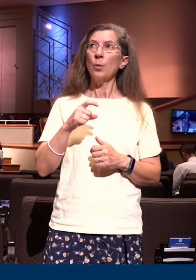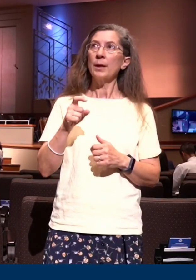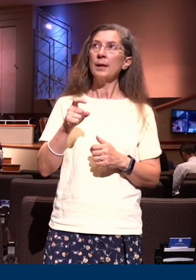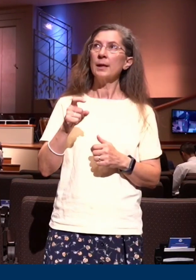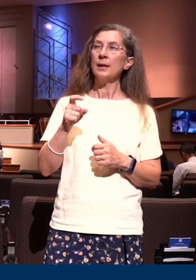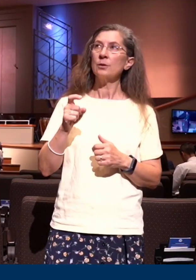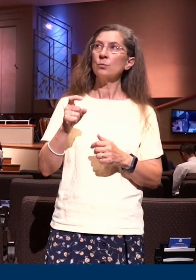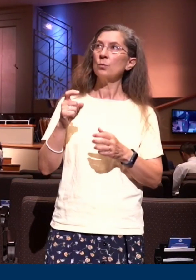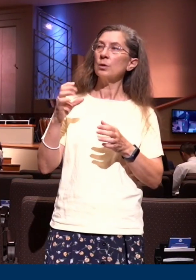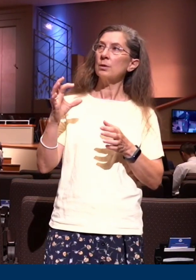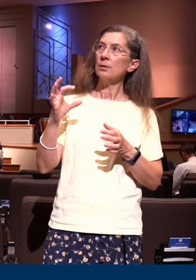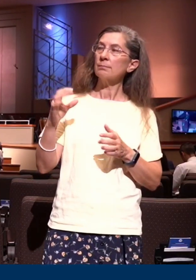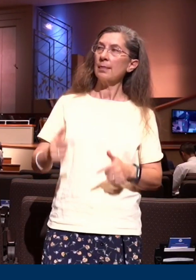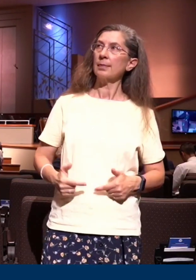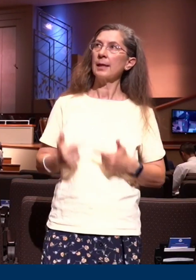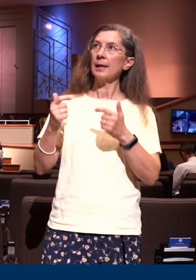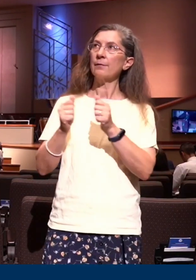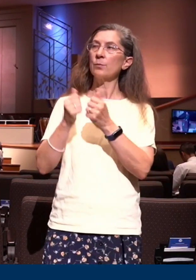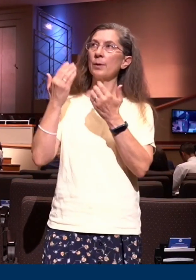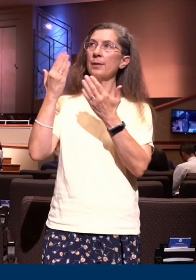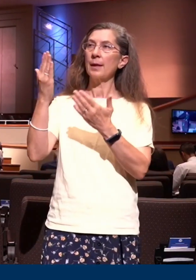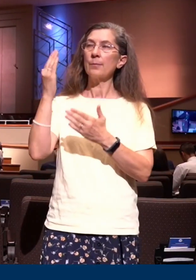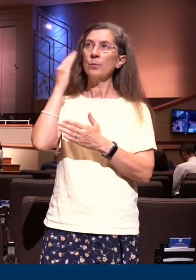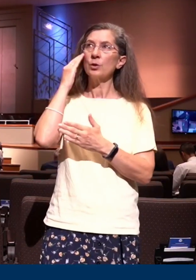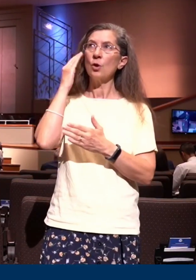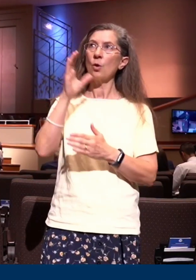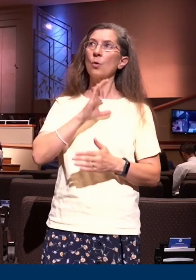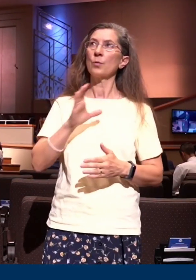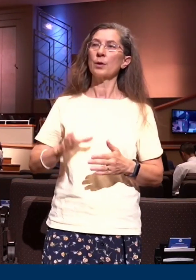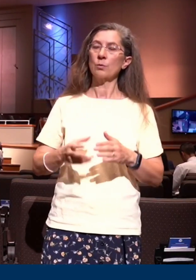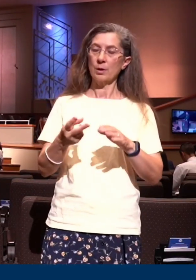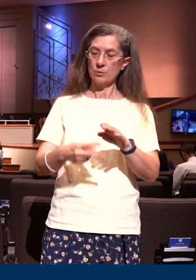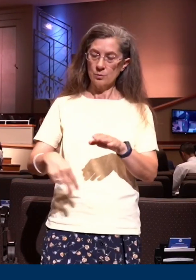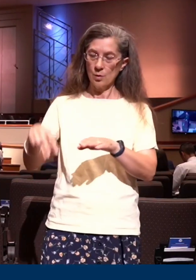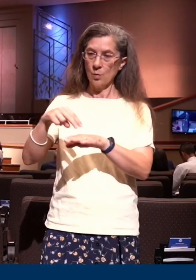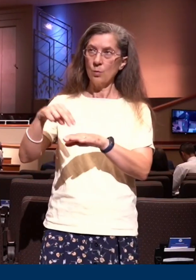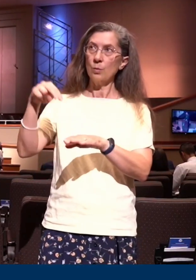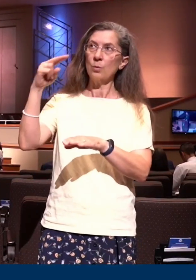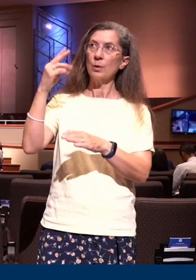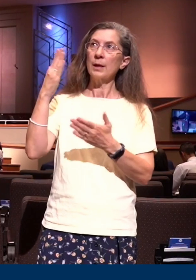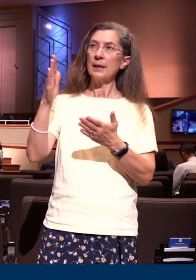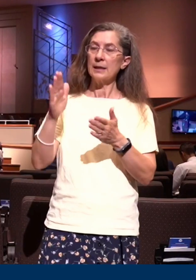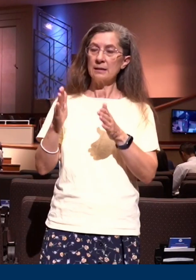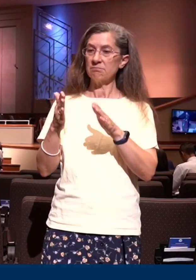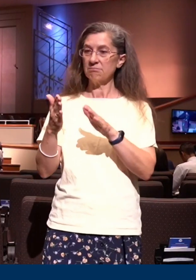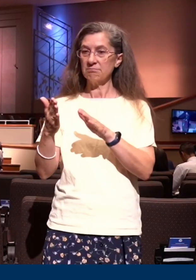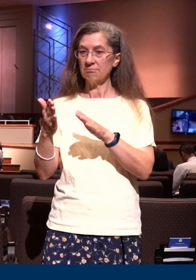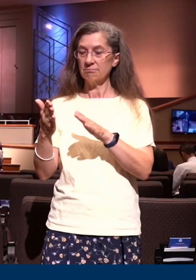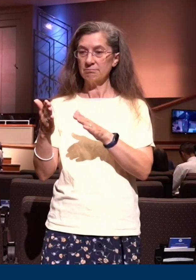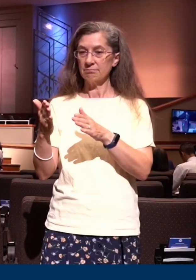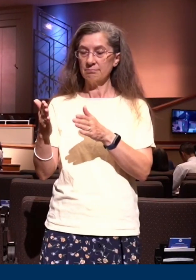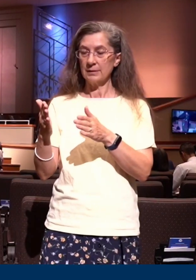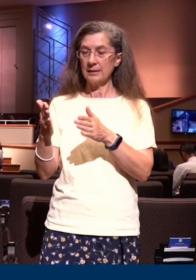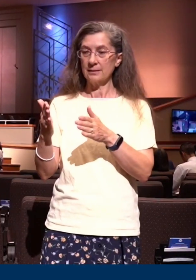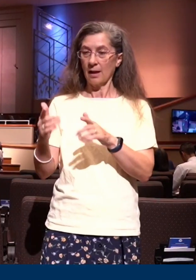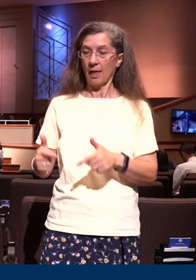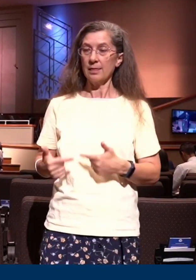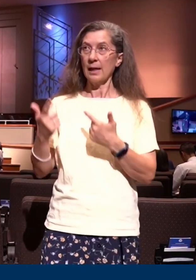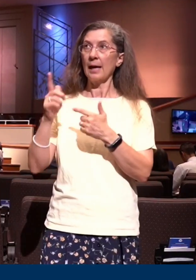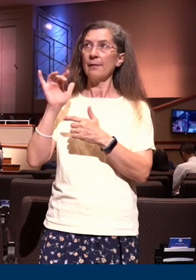that Christ being raised from the dead dieth no more. Death hath no more dominion over Him.